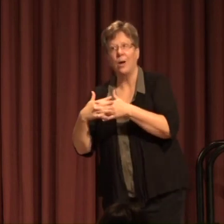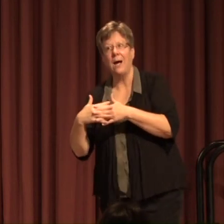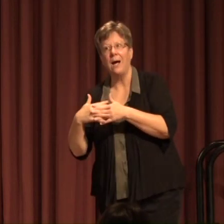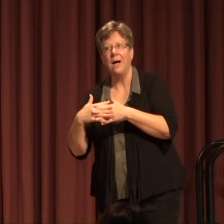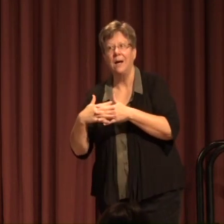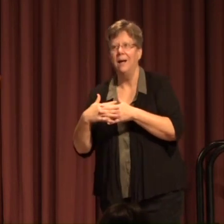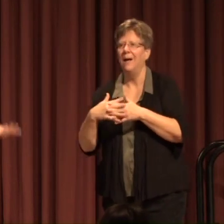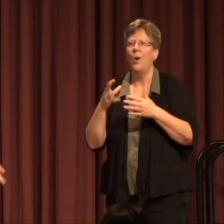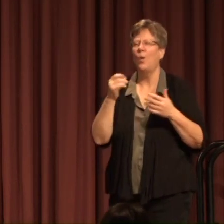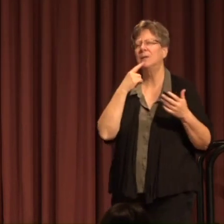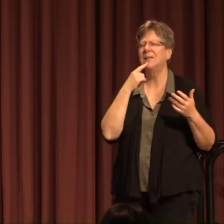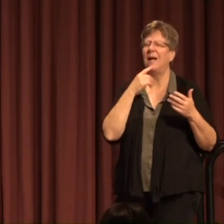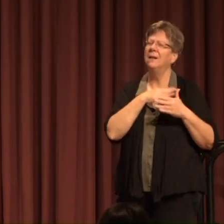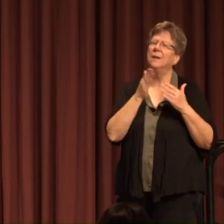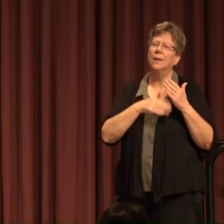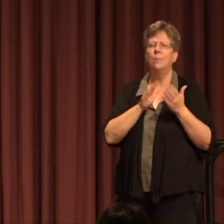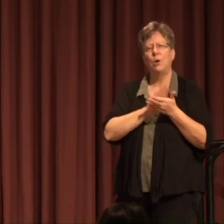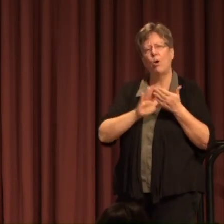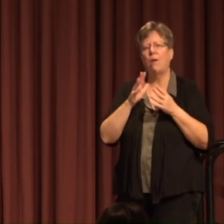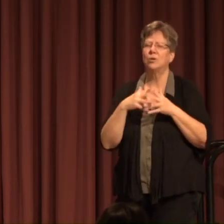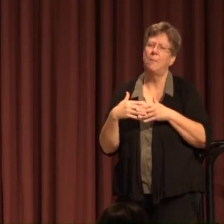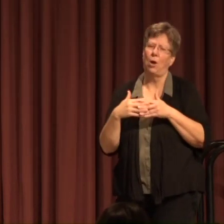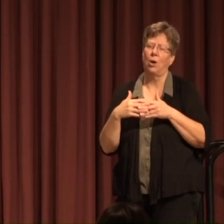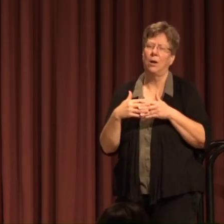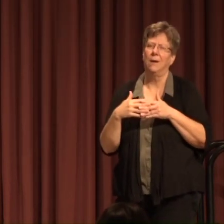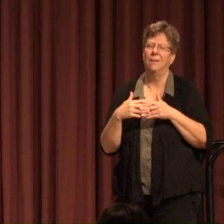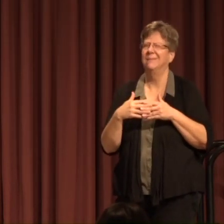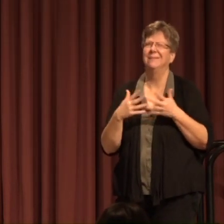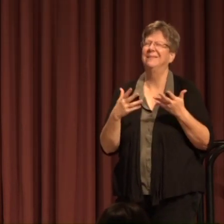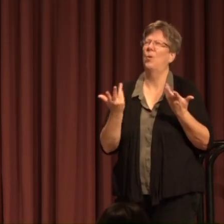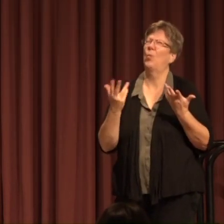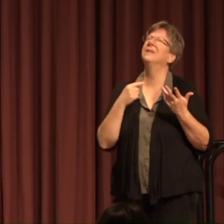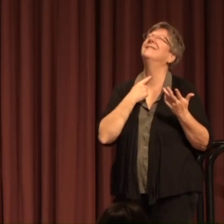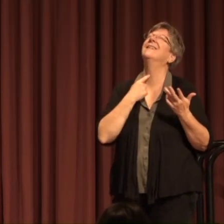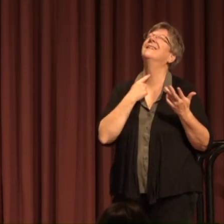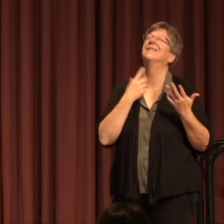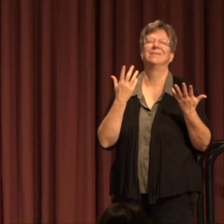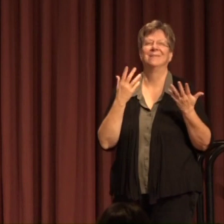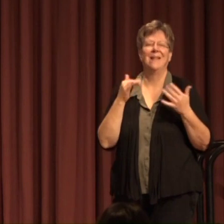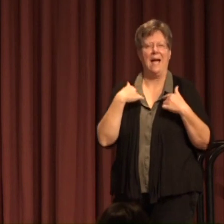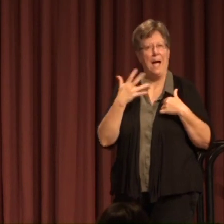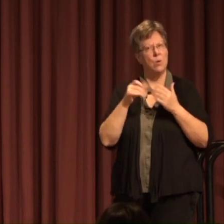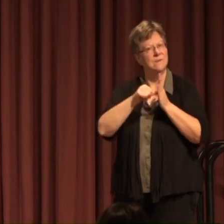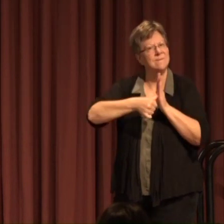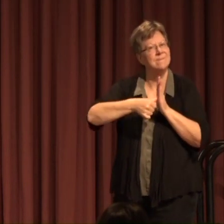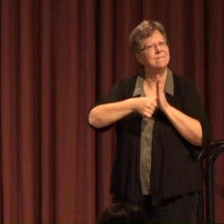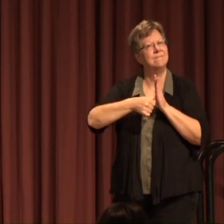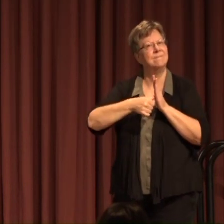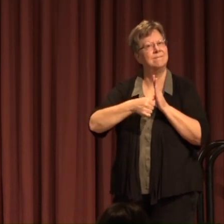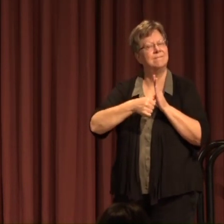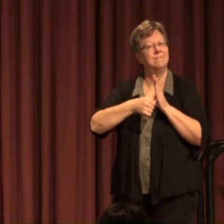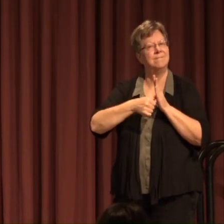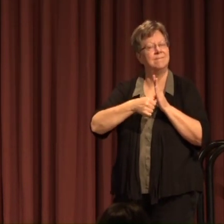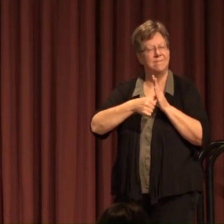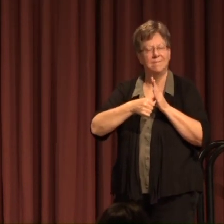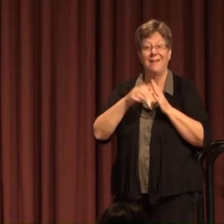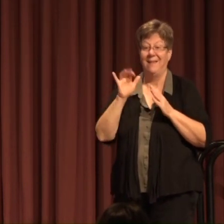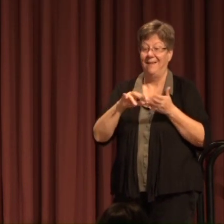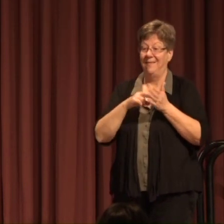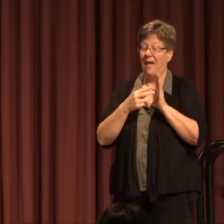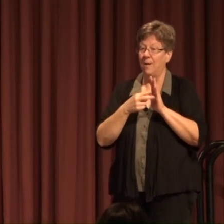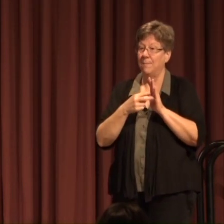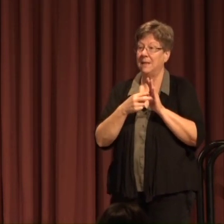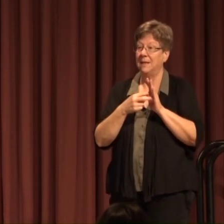Or just casually Complete College America Is the name? No I want to say it with emphasis And that